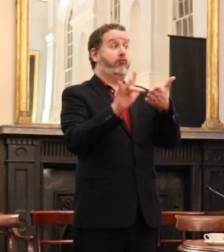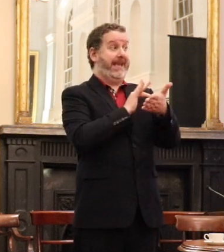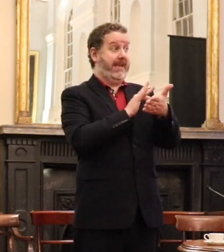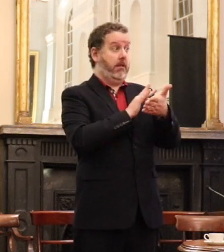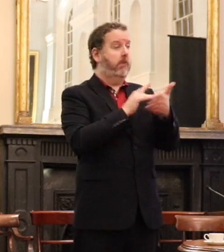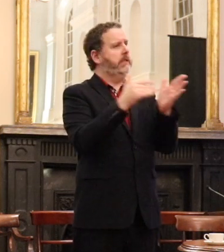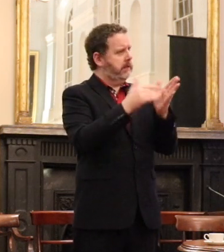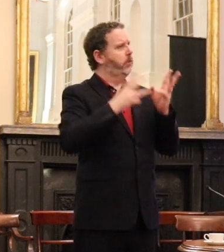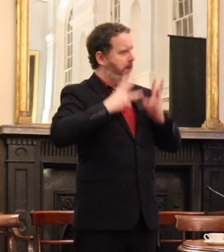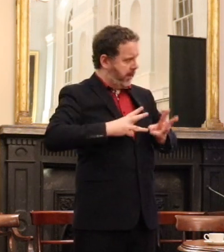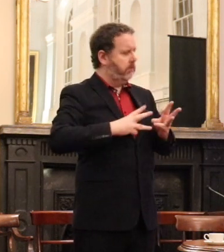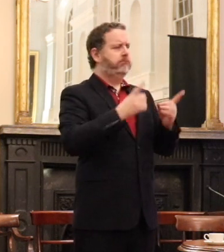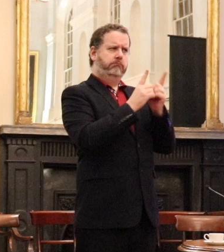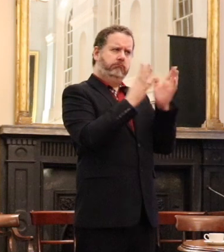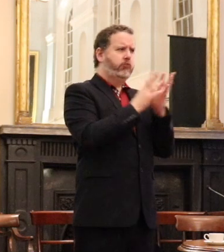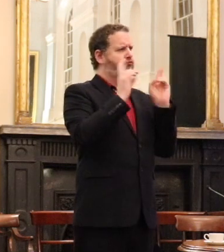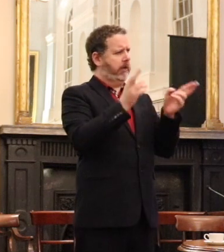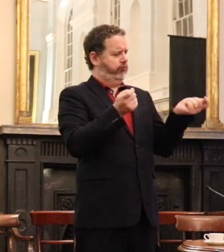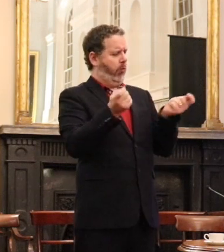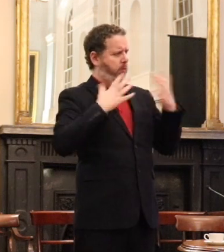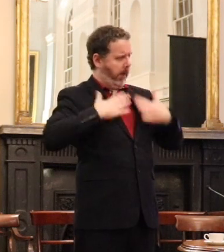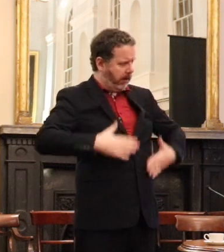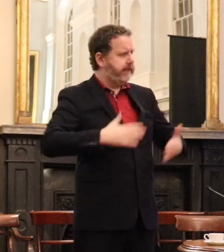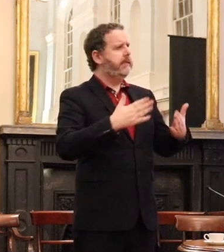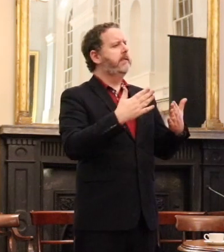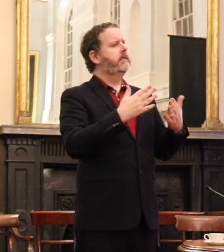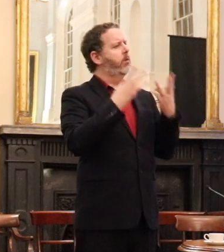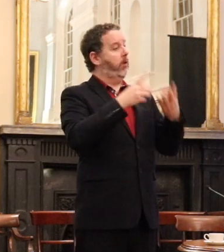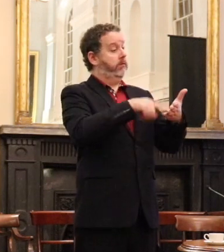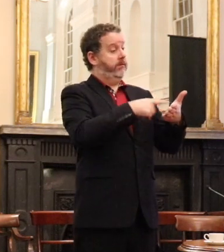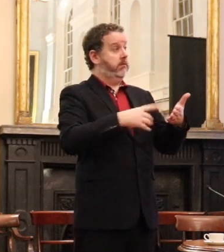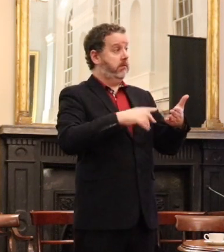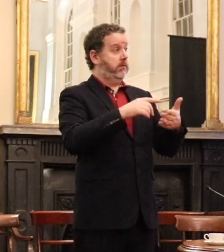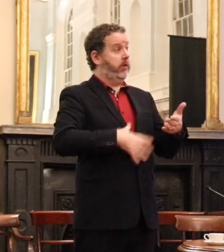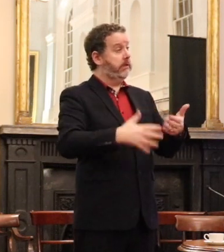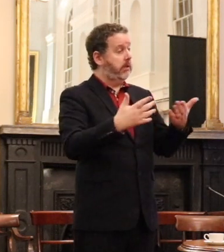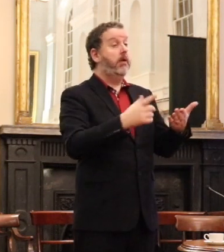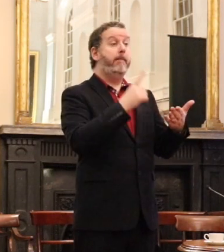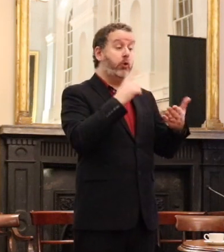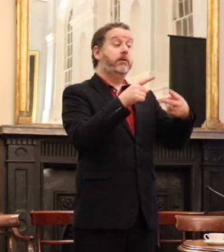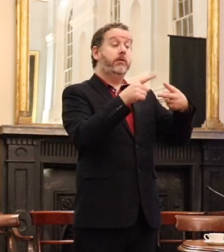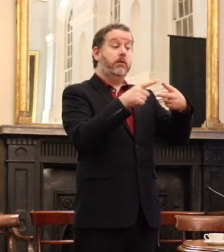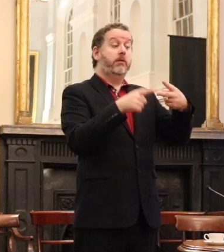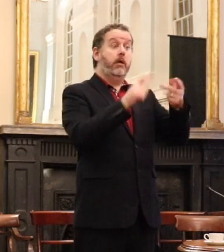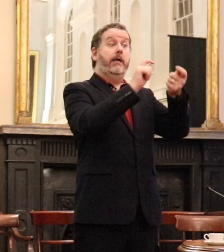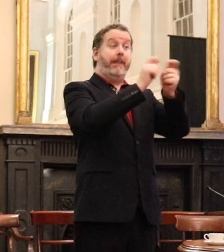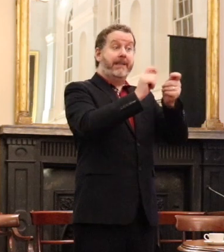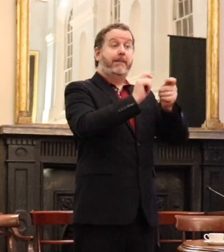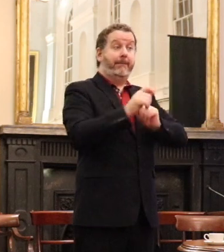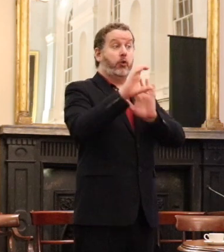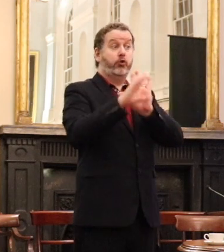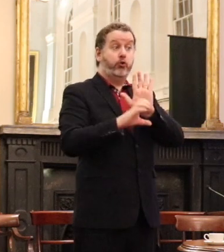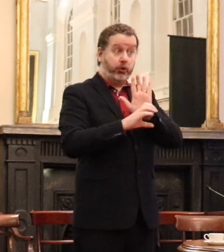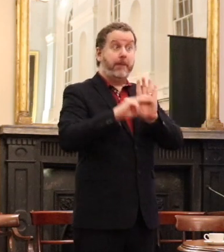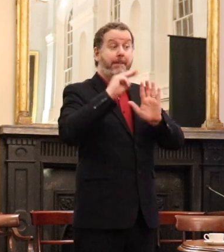wanted to have the right to determine a claim you conferred a right and each of those amendments conferred a right as well as